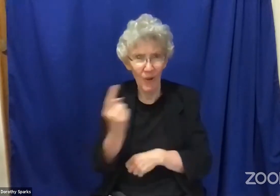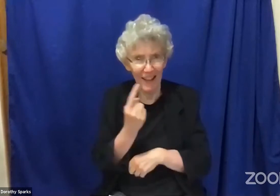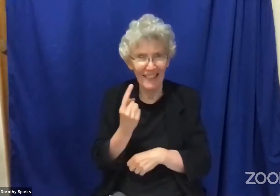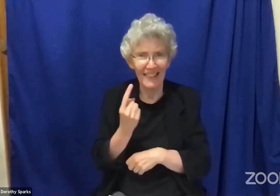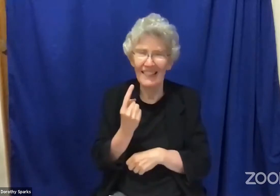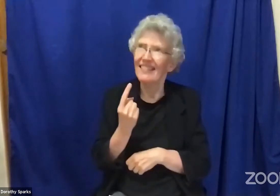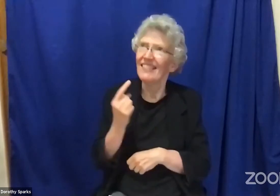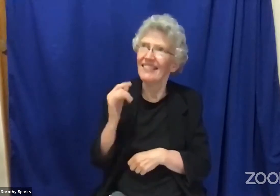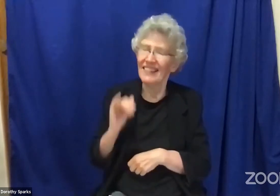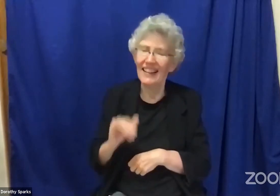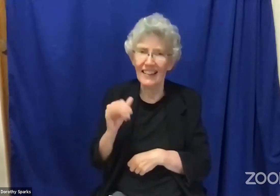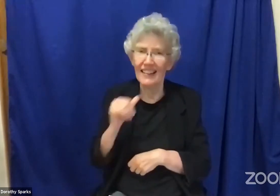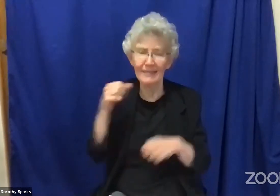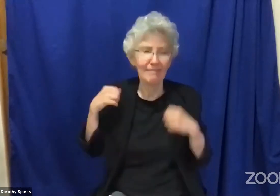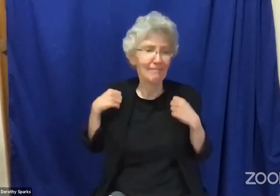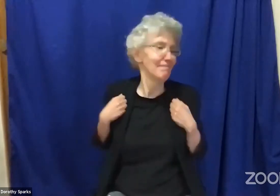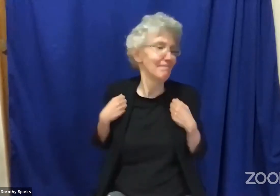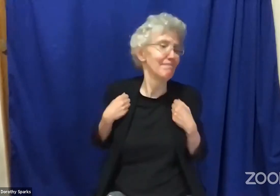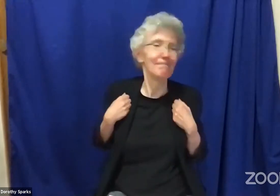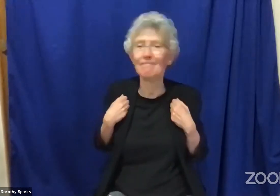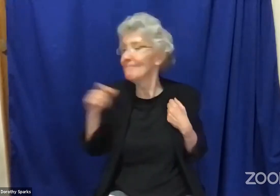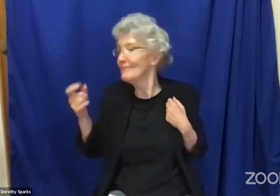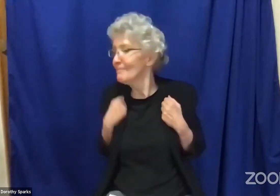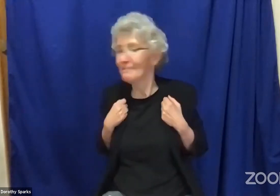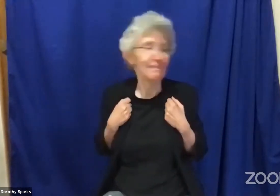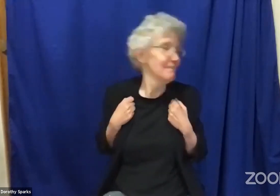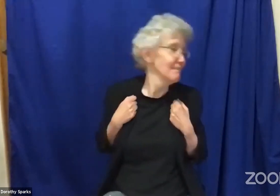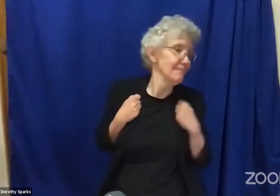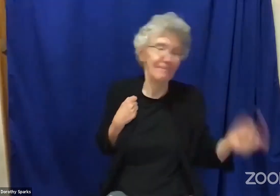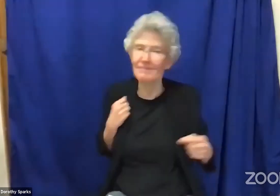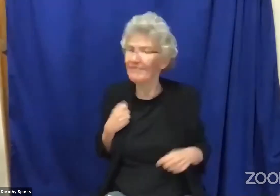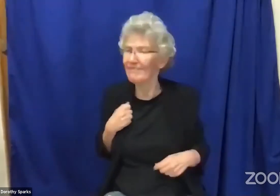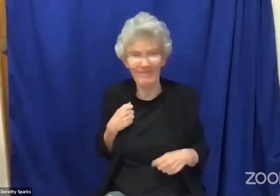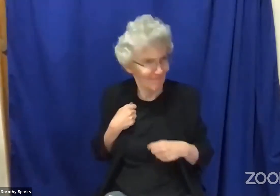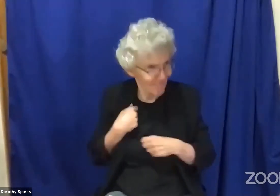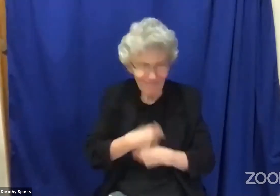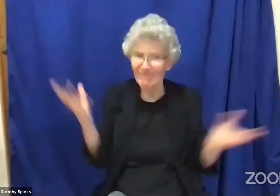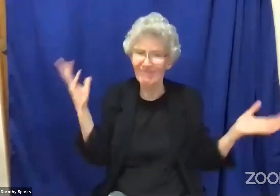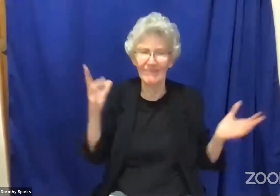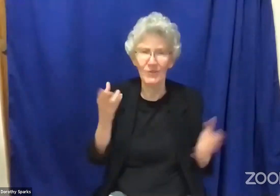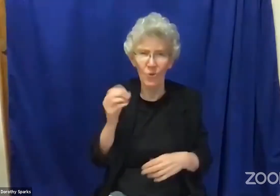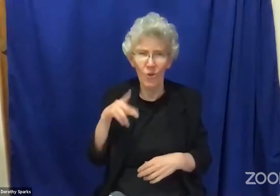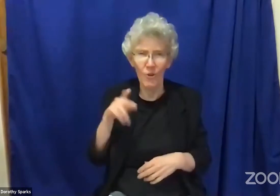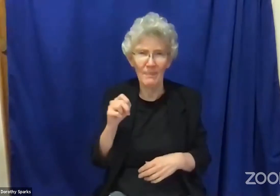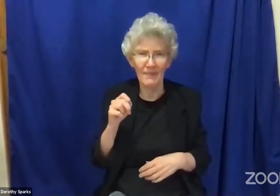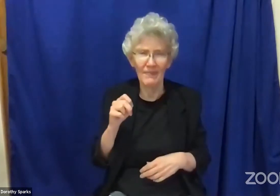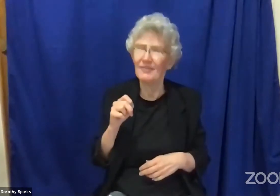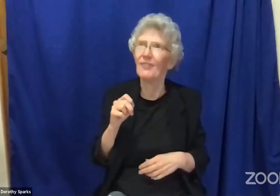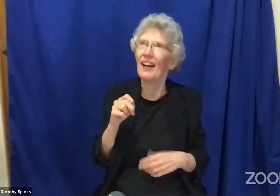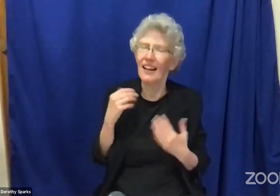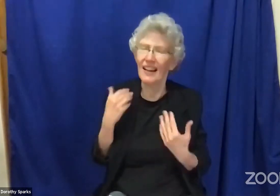provided and gave inspiration and hope for other people as well. Thank you.